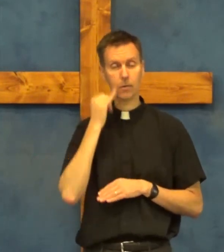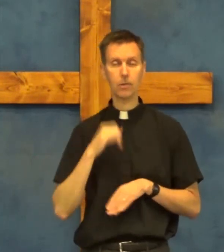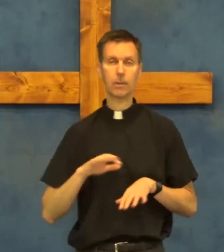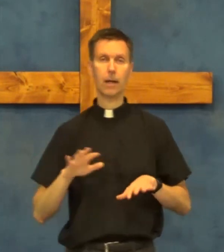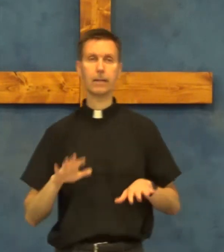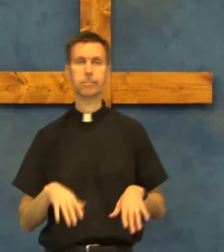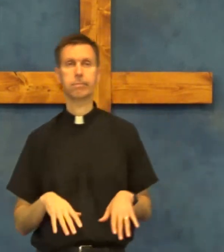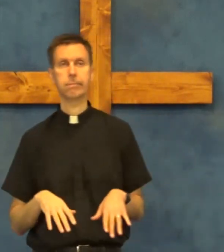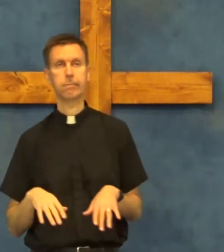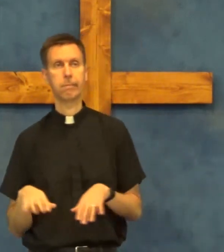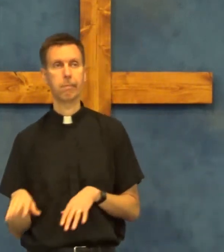you're just kind of